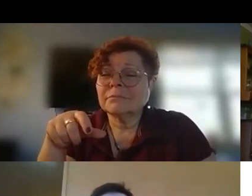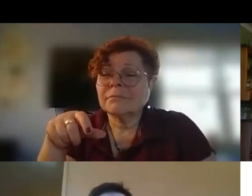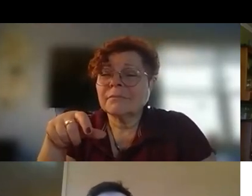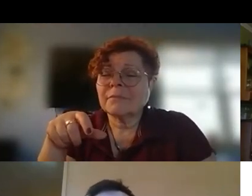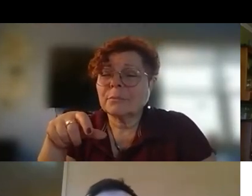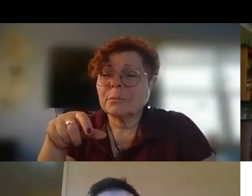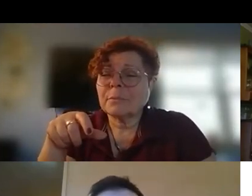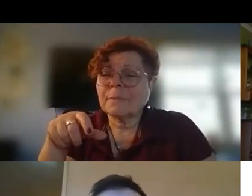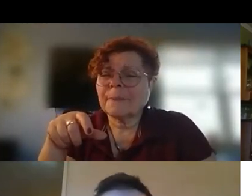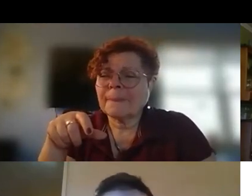oh i live in dairy